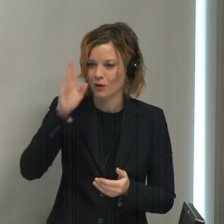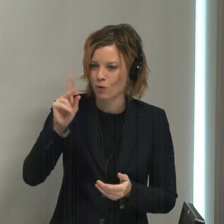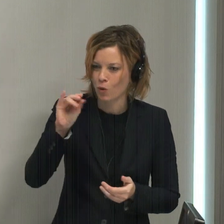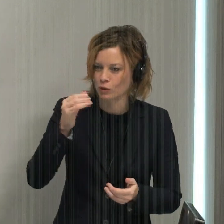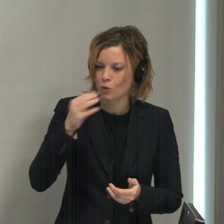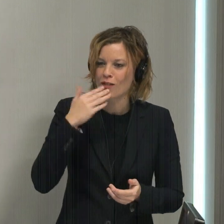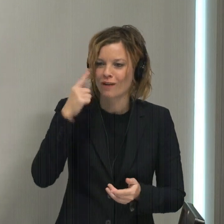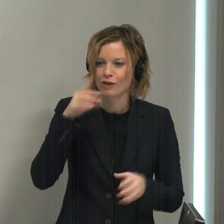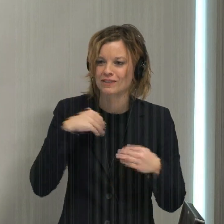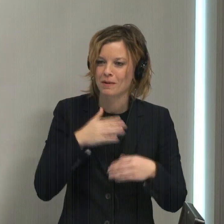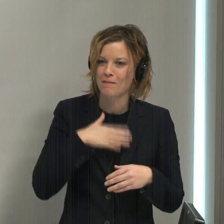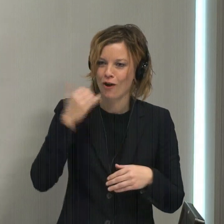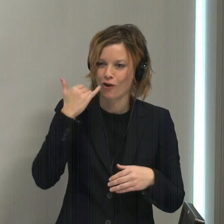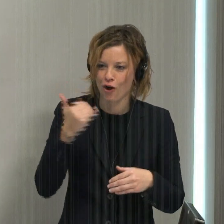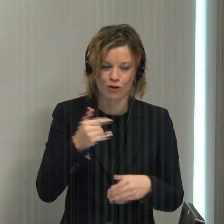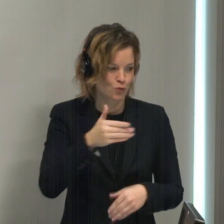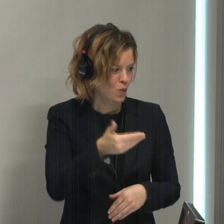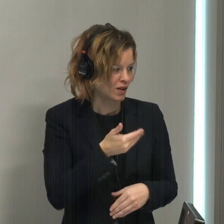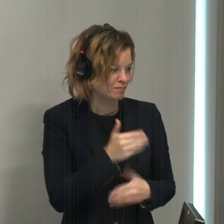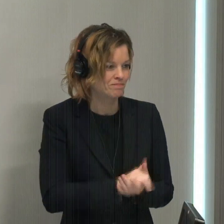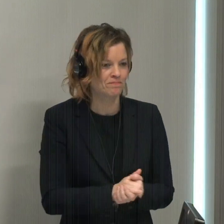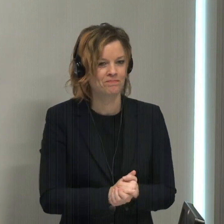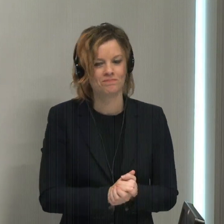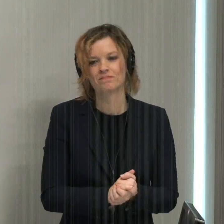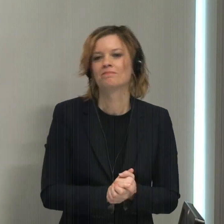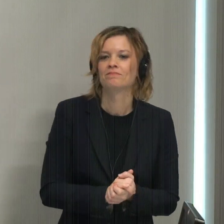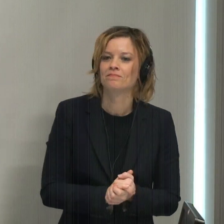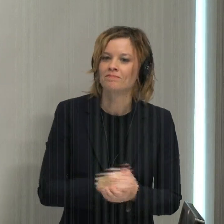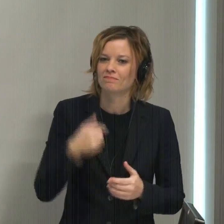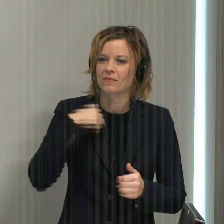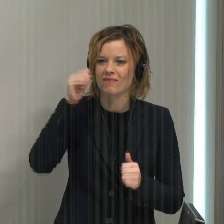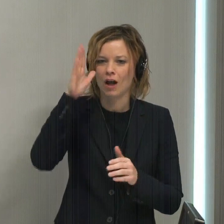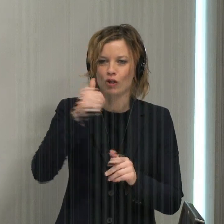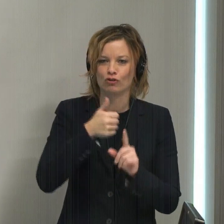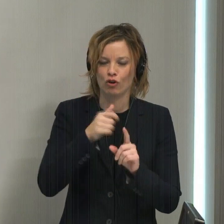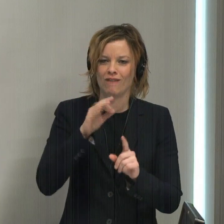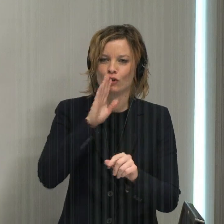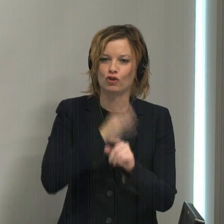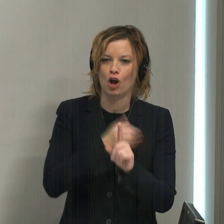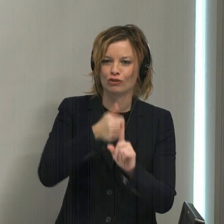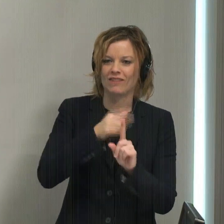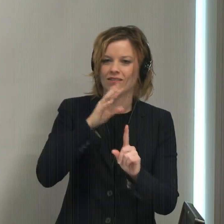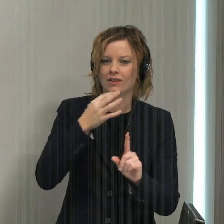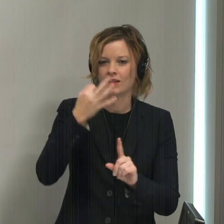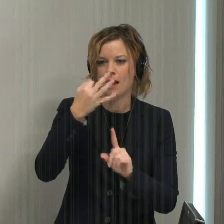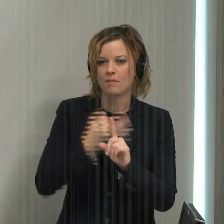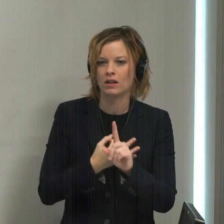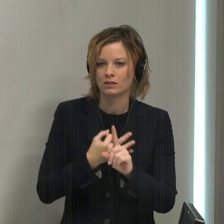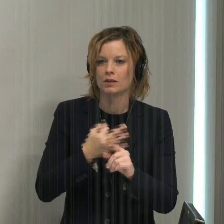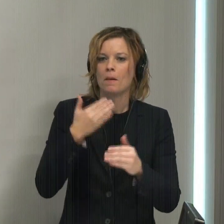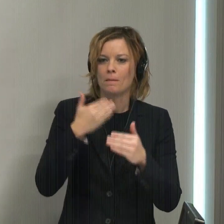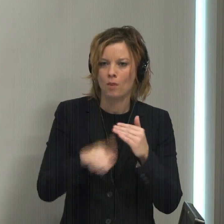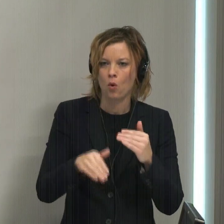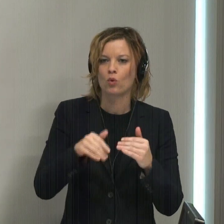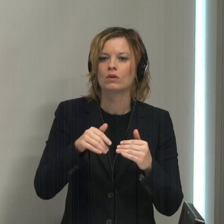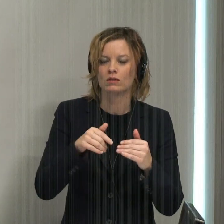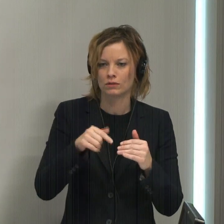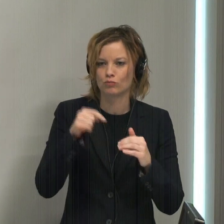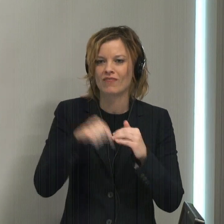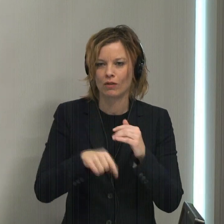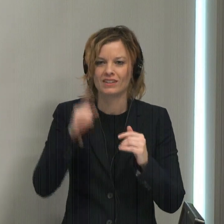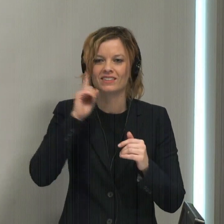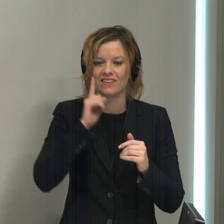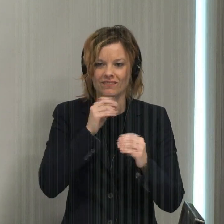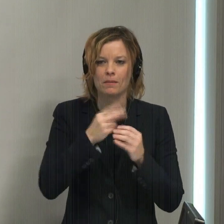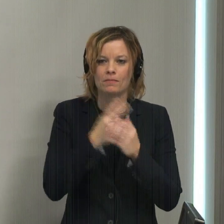so much for taking my call. You're welcome. I am the father of a daughter who is nine months old who was born profoundly, best in both